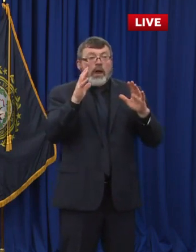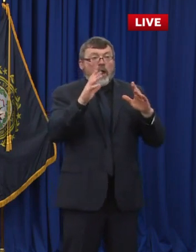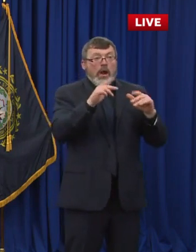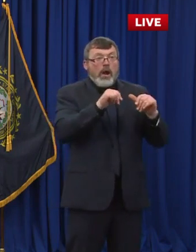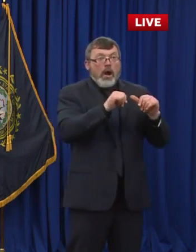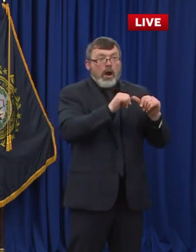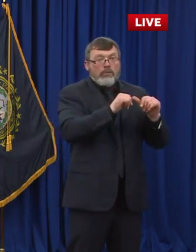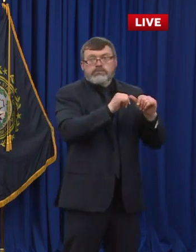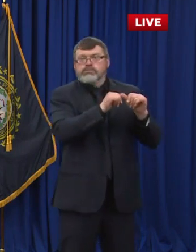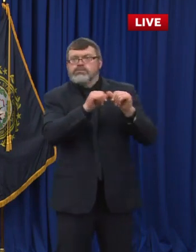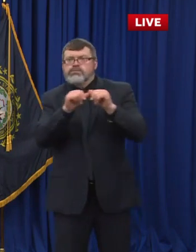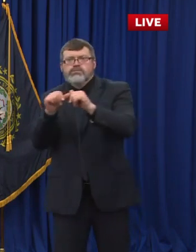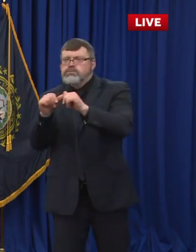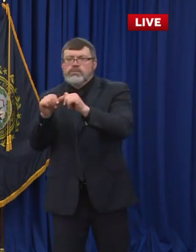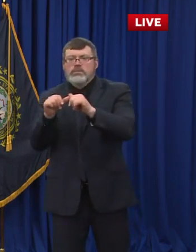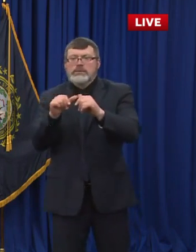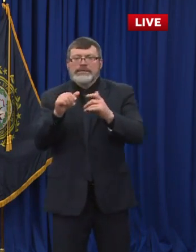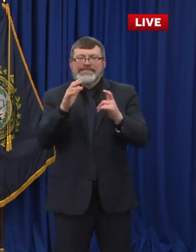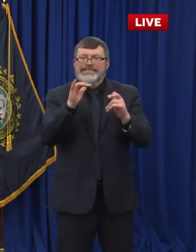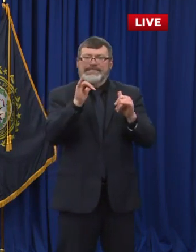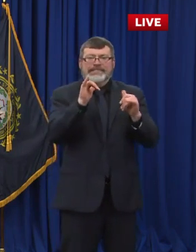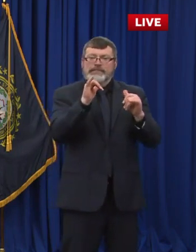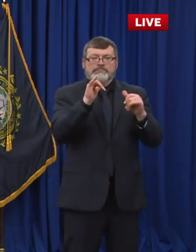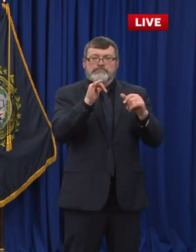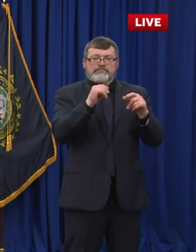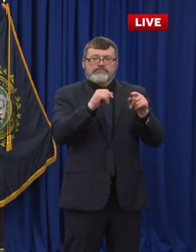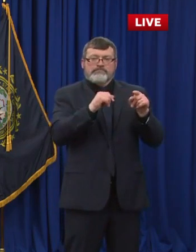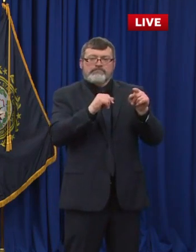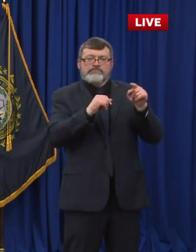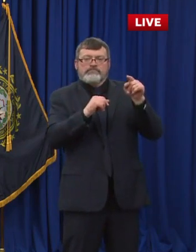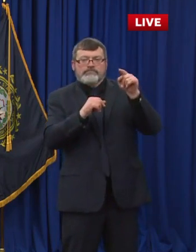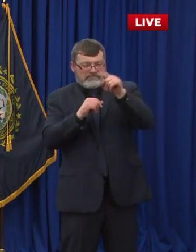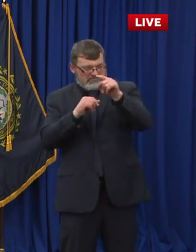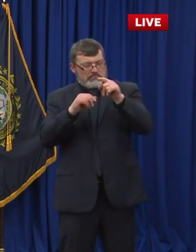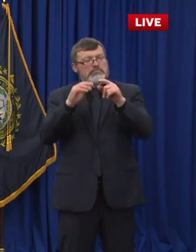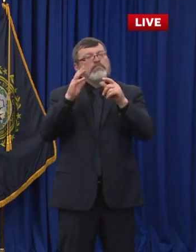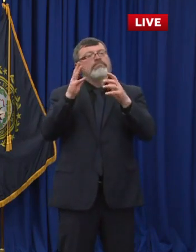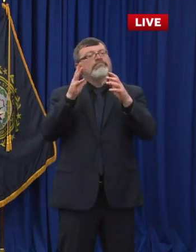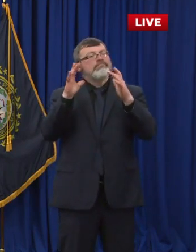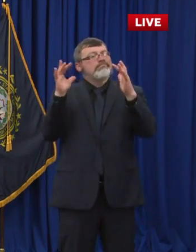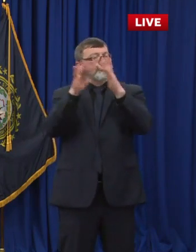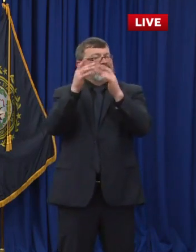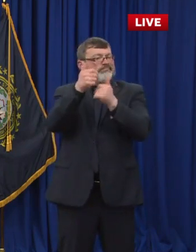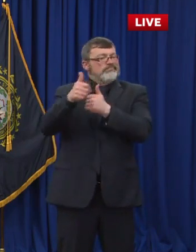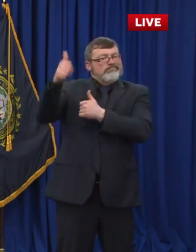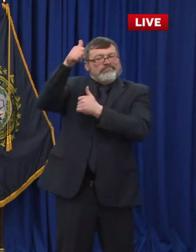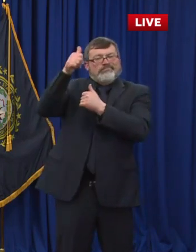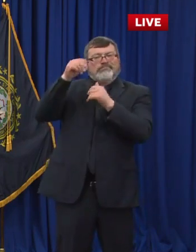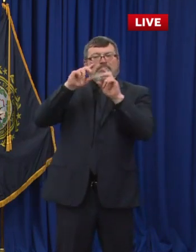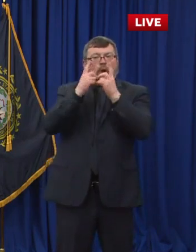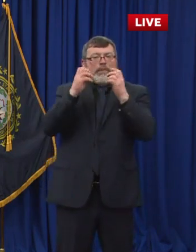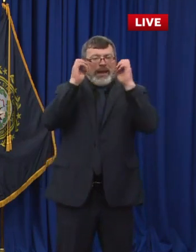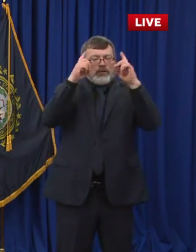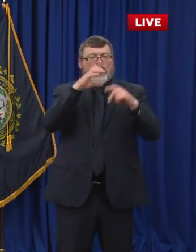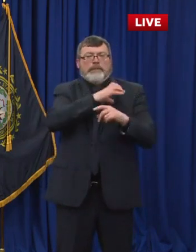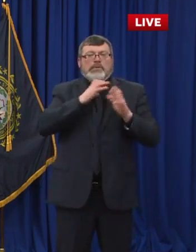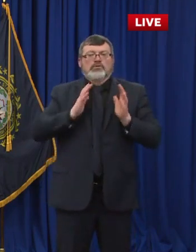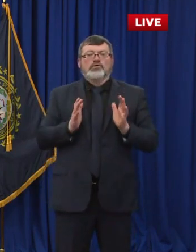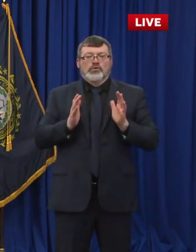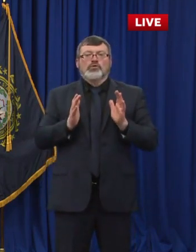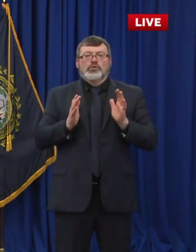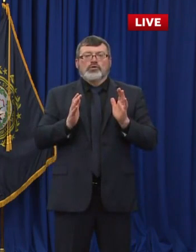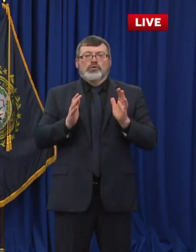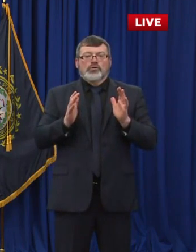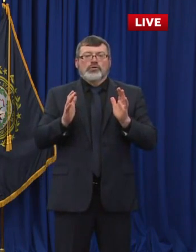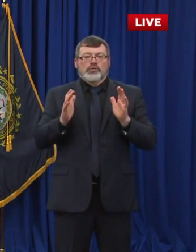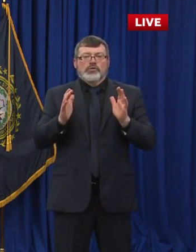written consent of the commissioner and our office for any extended period of time. But we're just basically going back to the way it was,